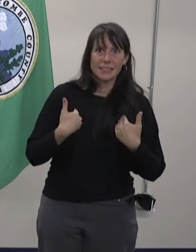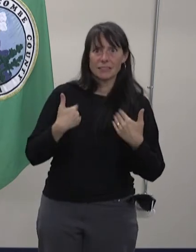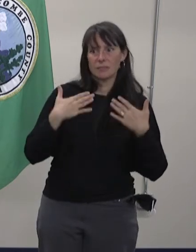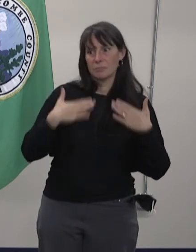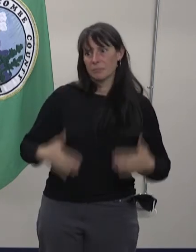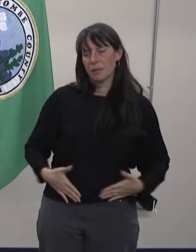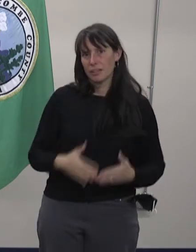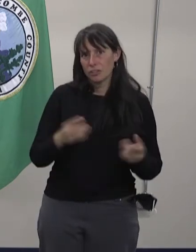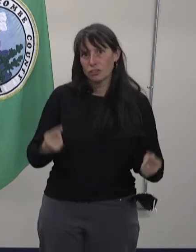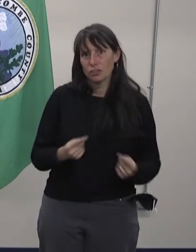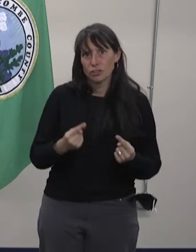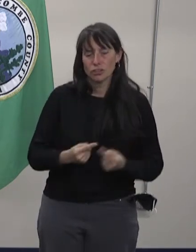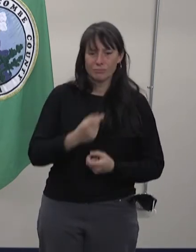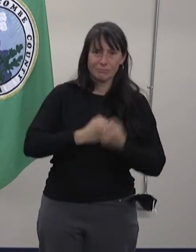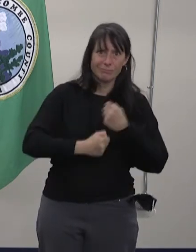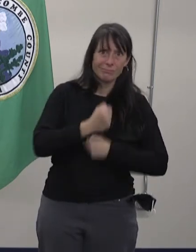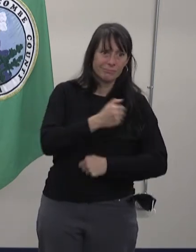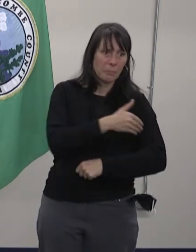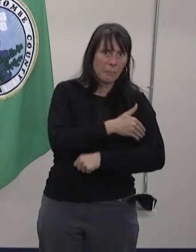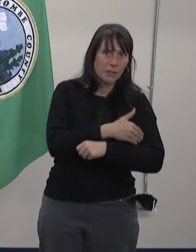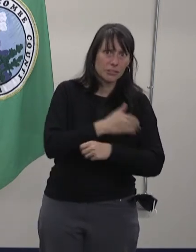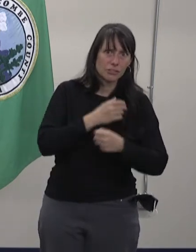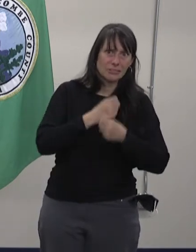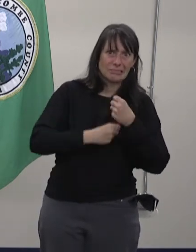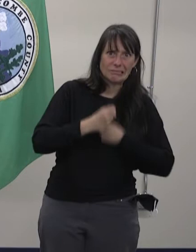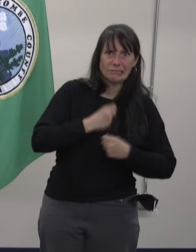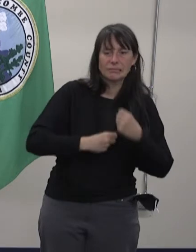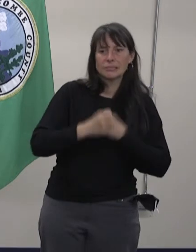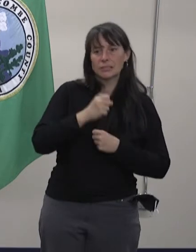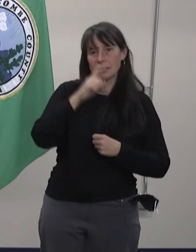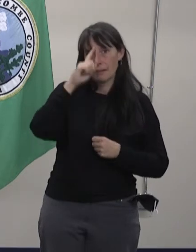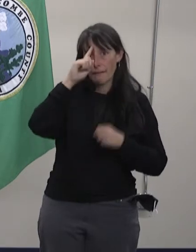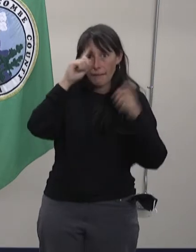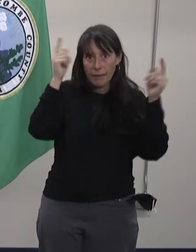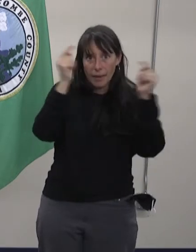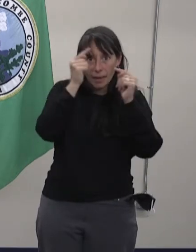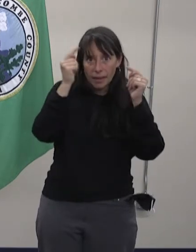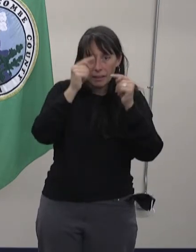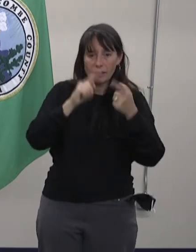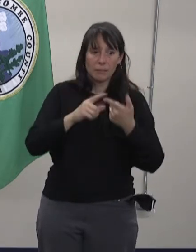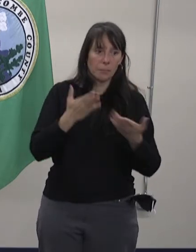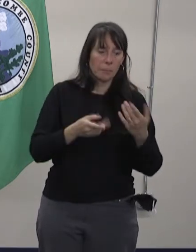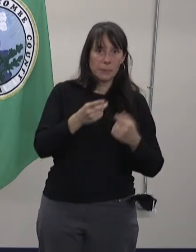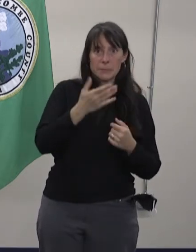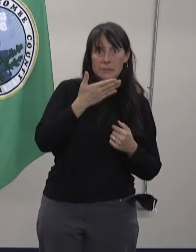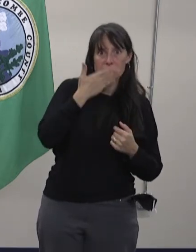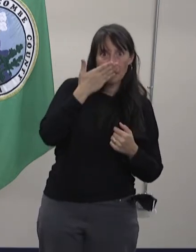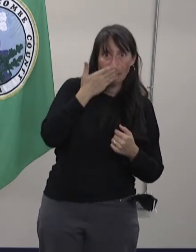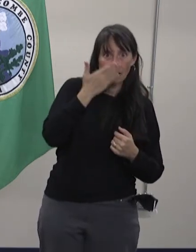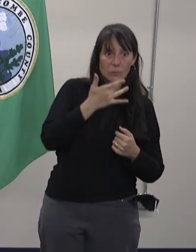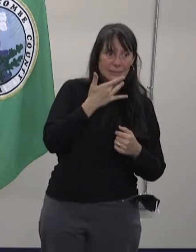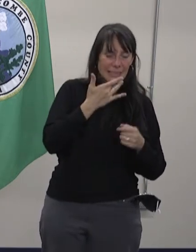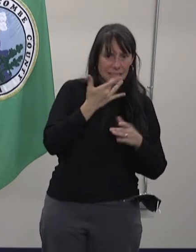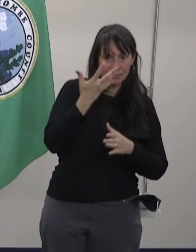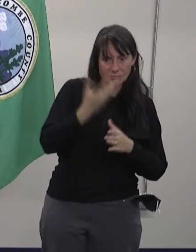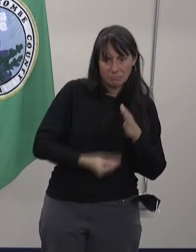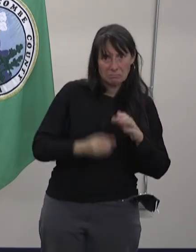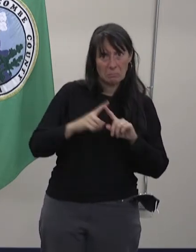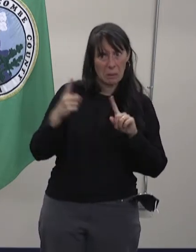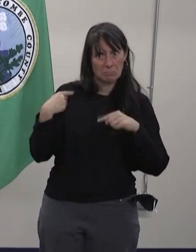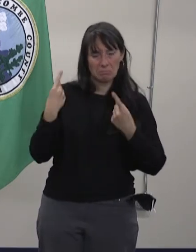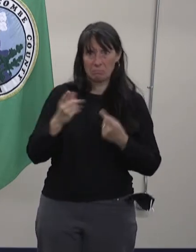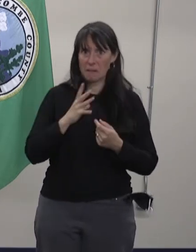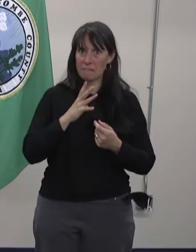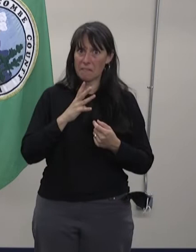aches, headache, a new loss of taste or smell, congestion or runny nose,